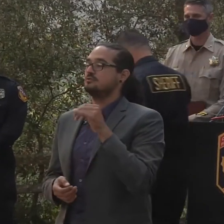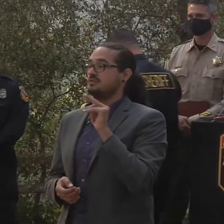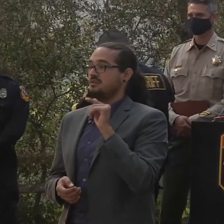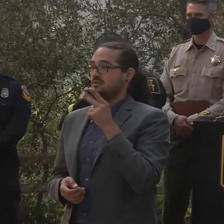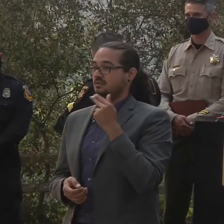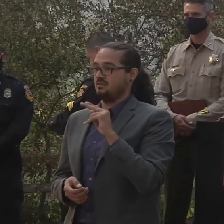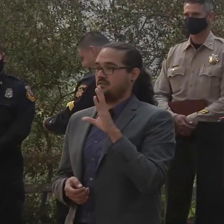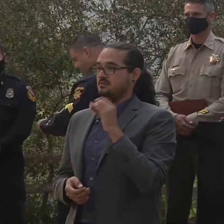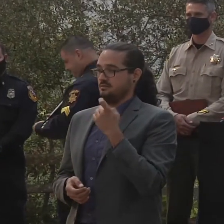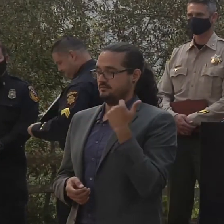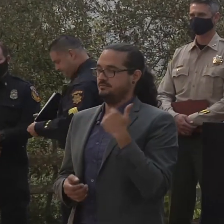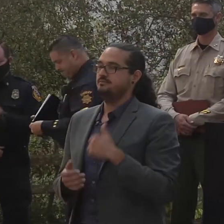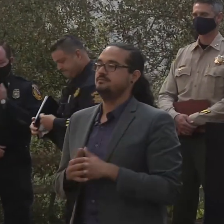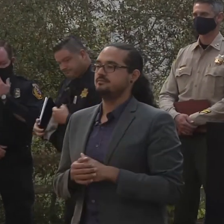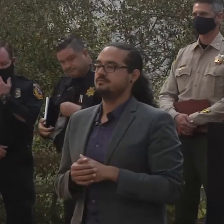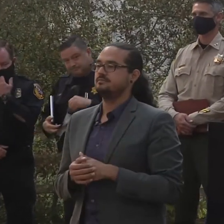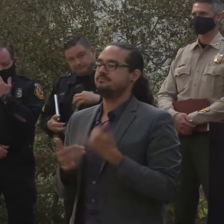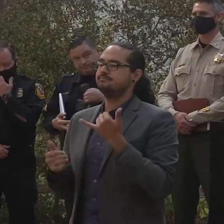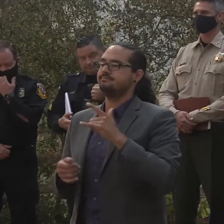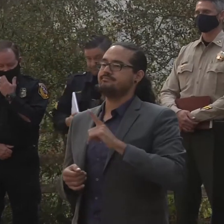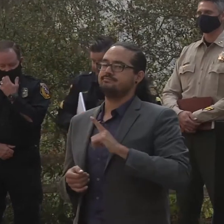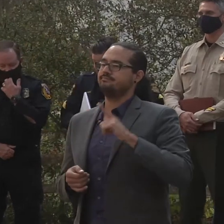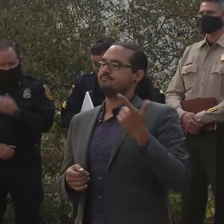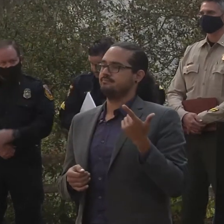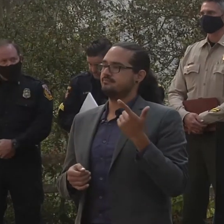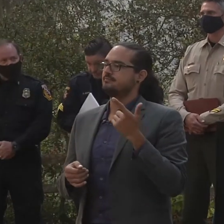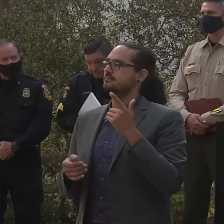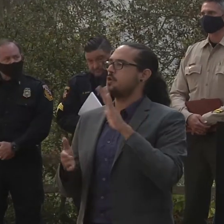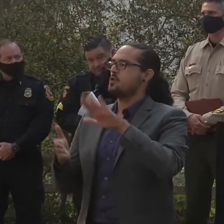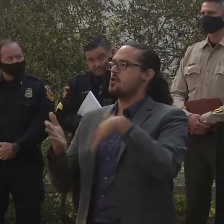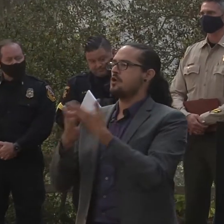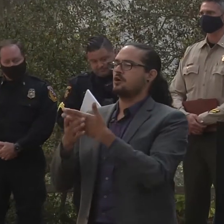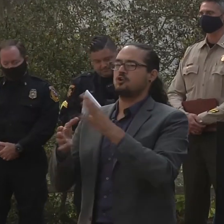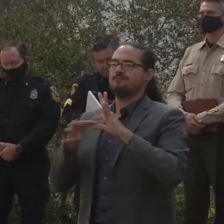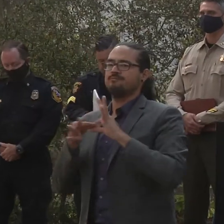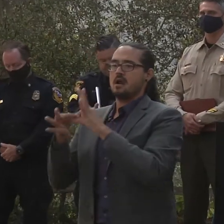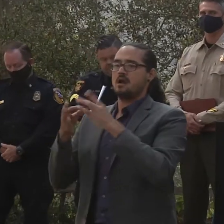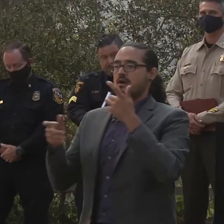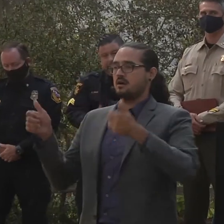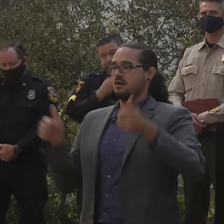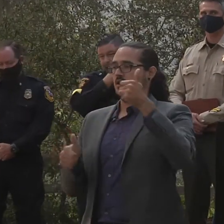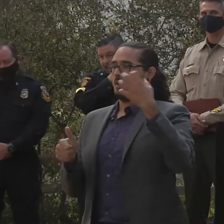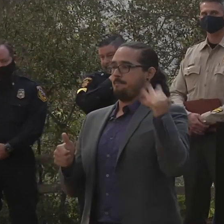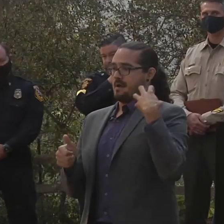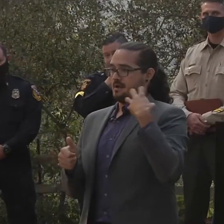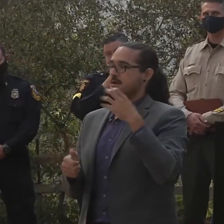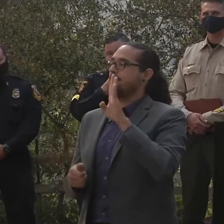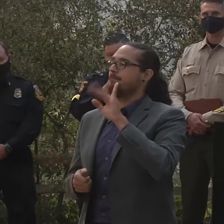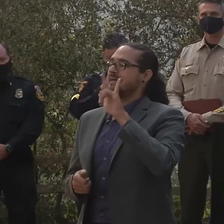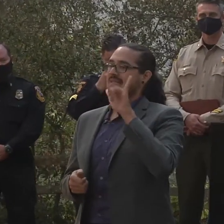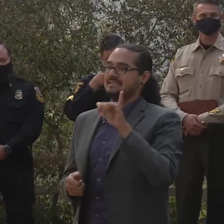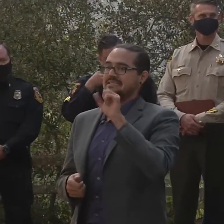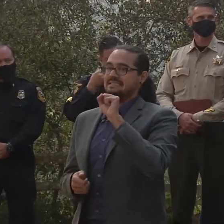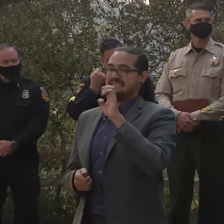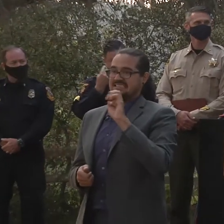Speaking next and representing all the unified command agencies is Cal Fire Incident Management Team 3, Incident Commander Billy C.